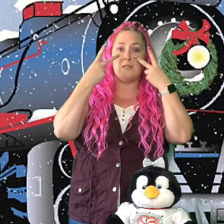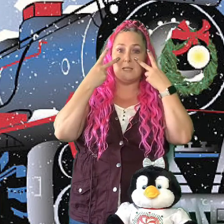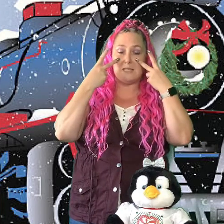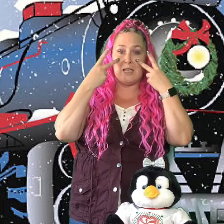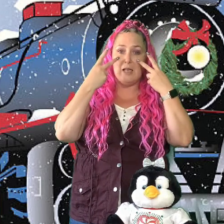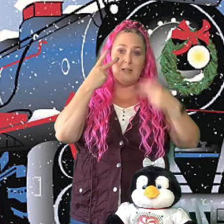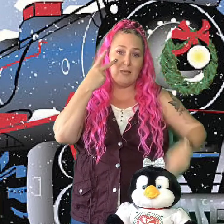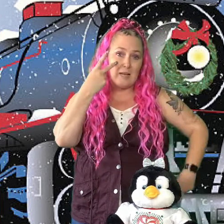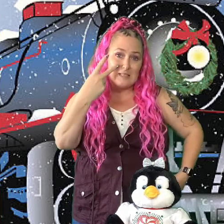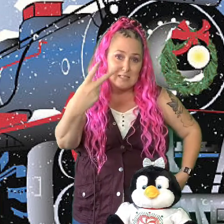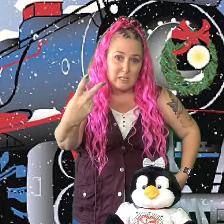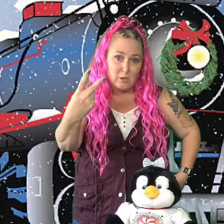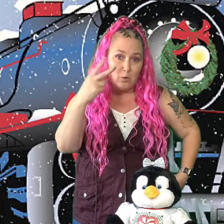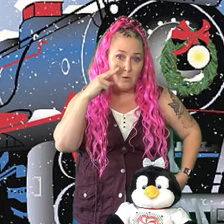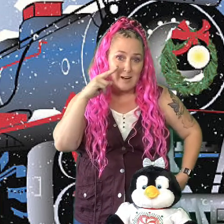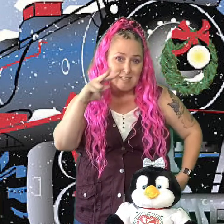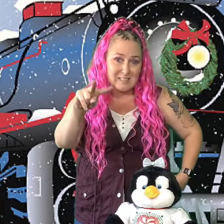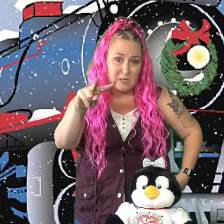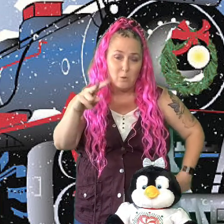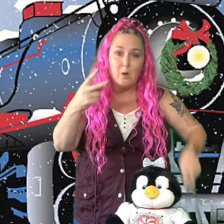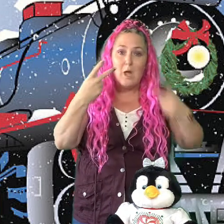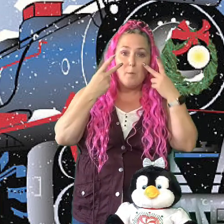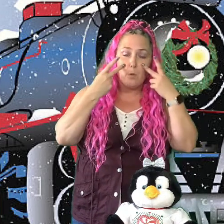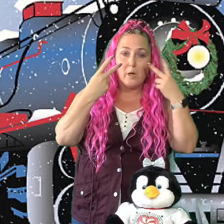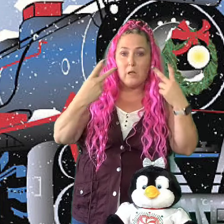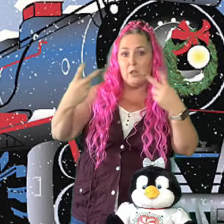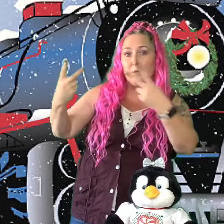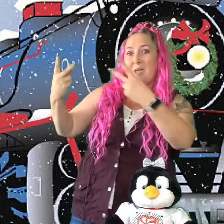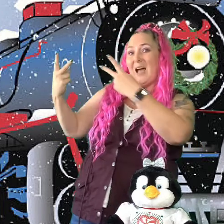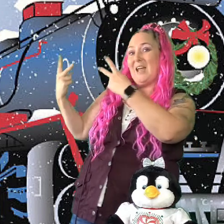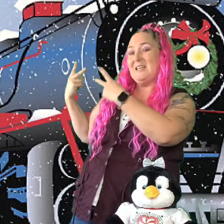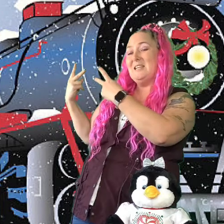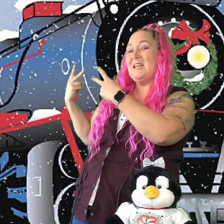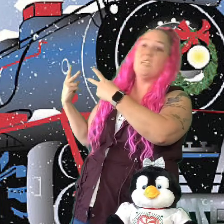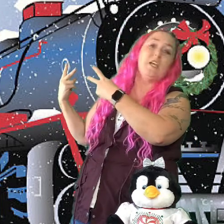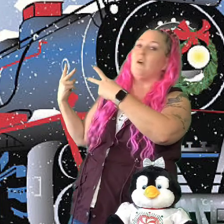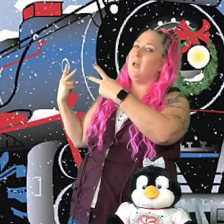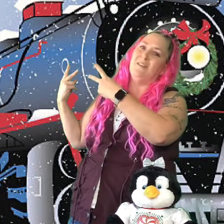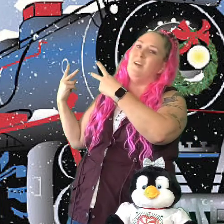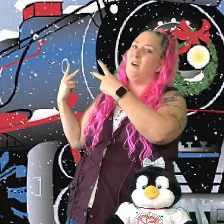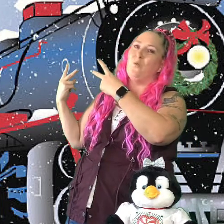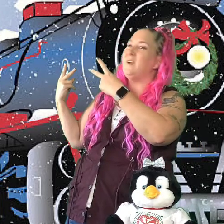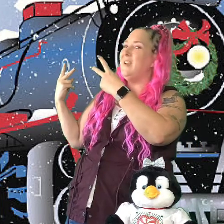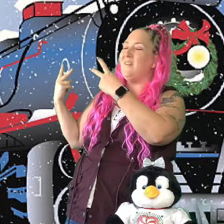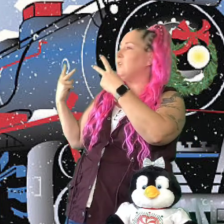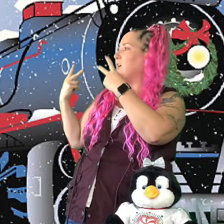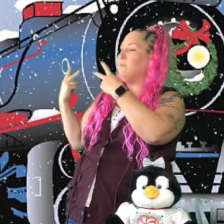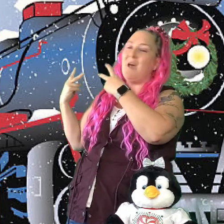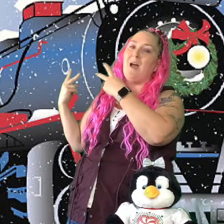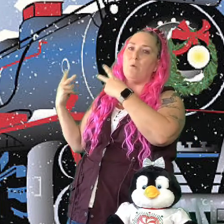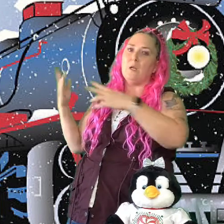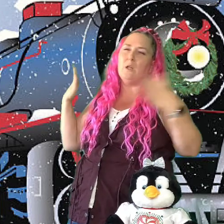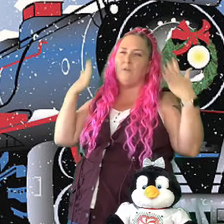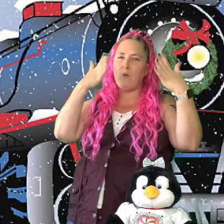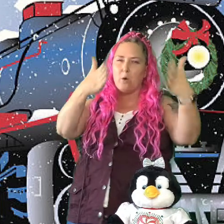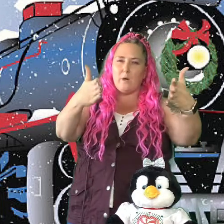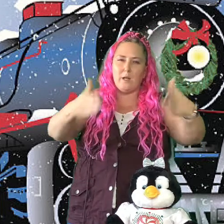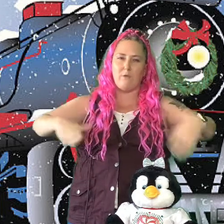that say like I see you or I see you but we're gonna look behind us and shake our head no. We're never looking back. We're gonna look forward and go